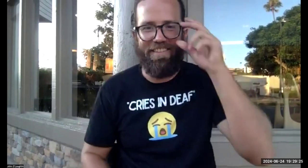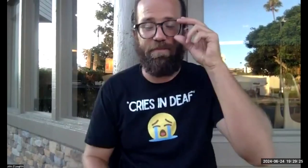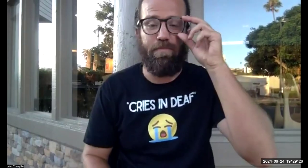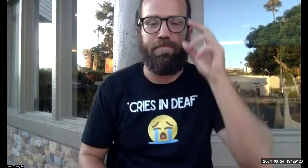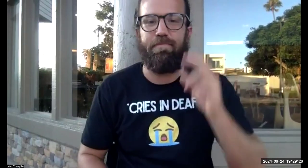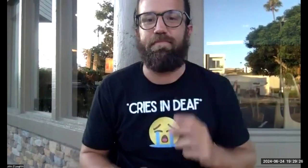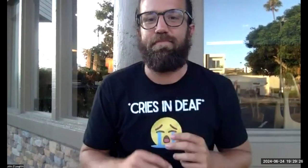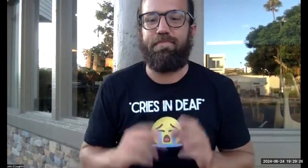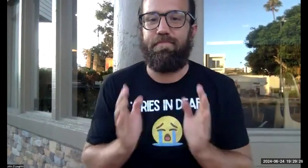Okay.